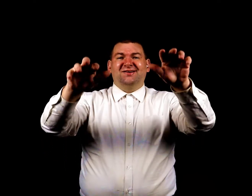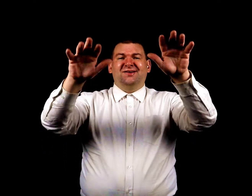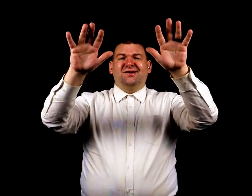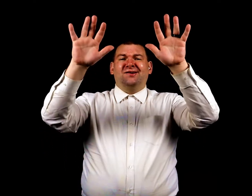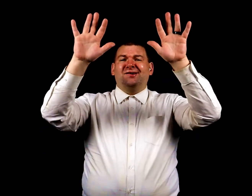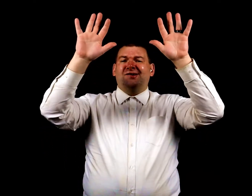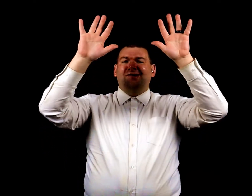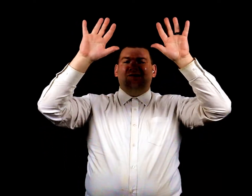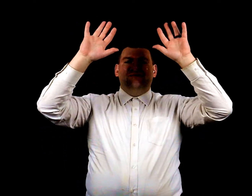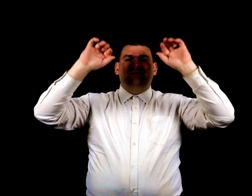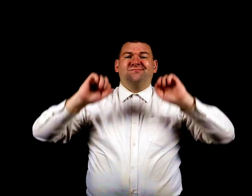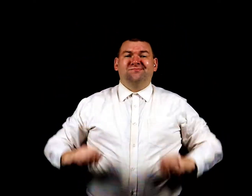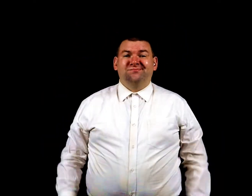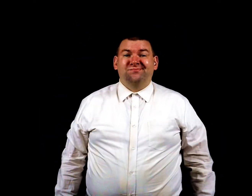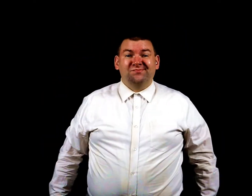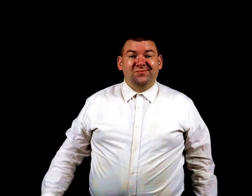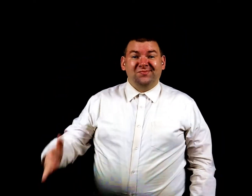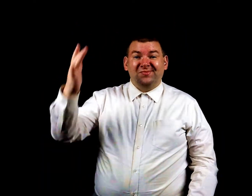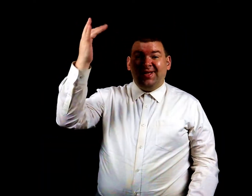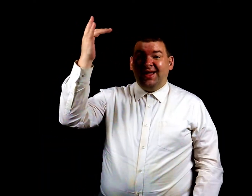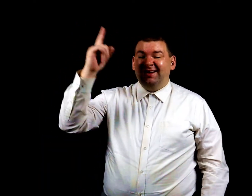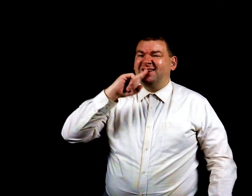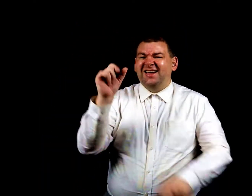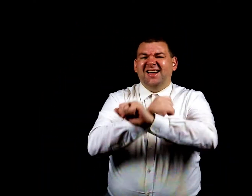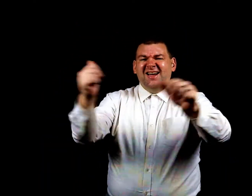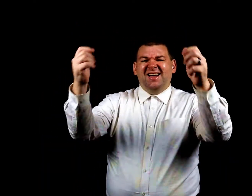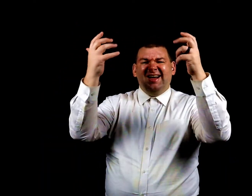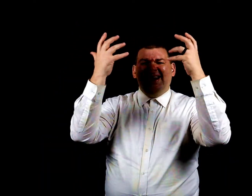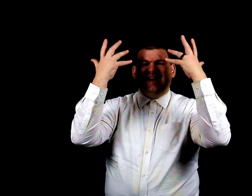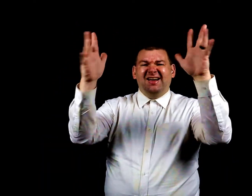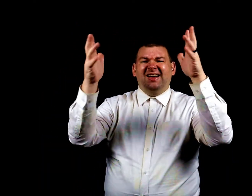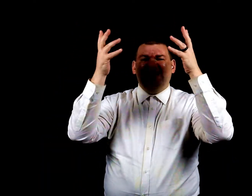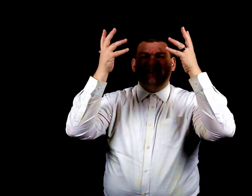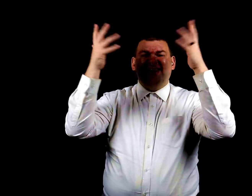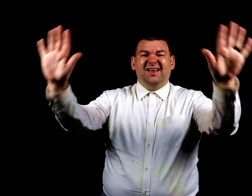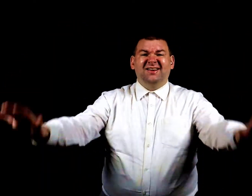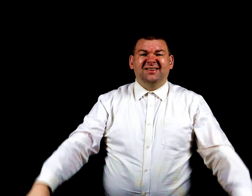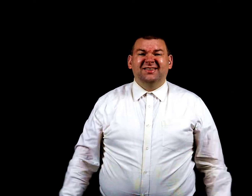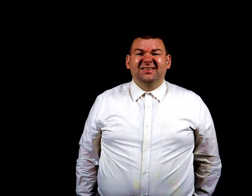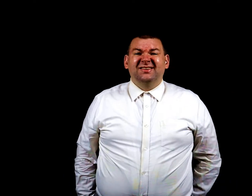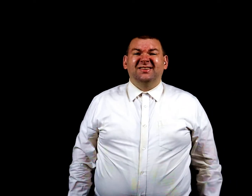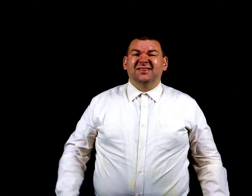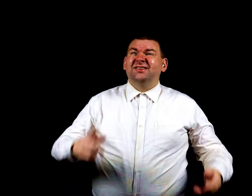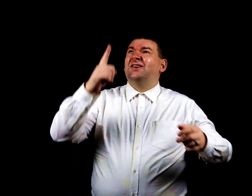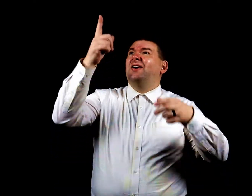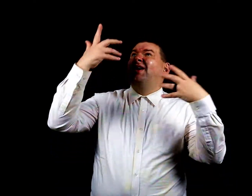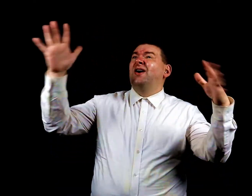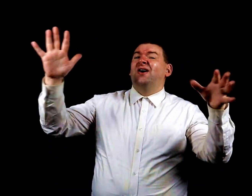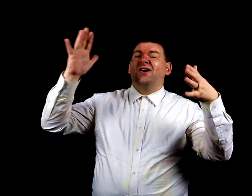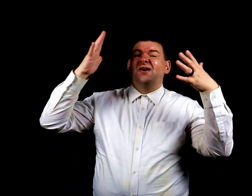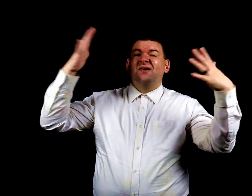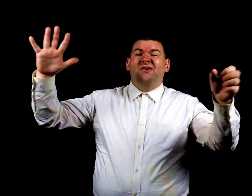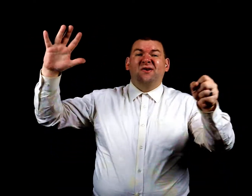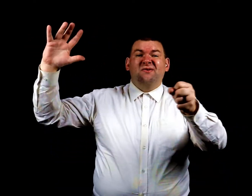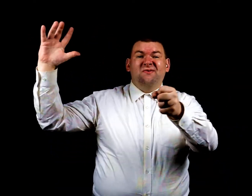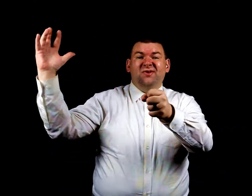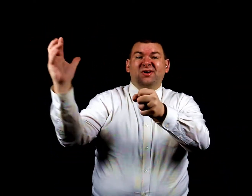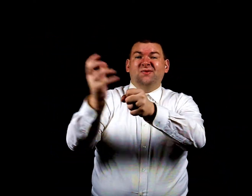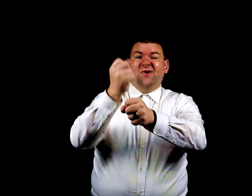Cause it's already done You've already won